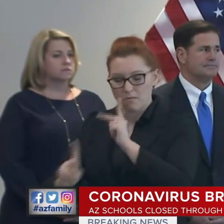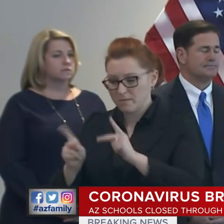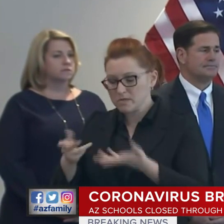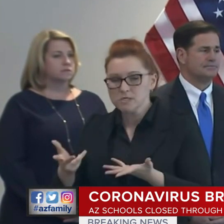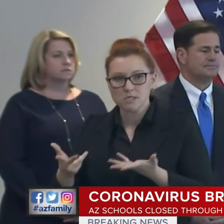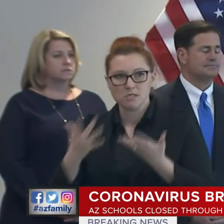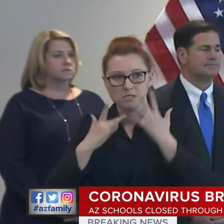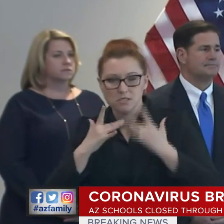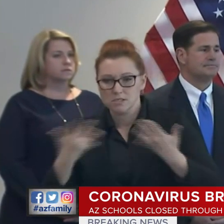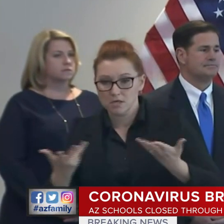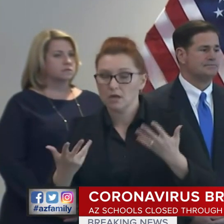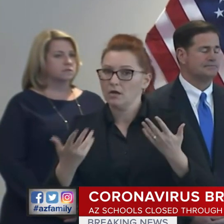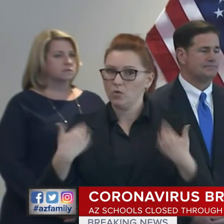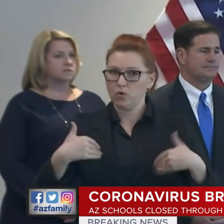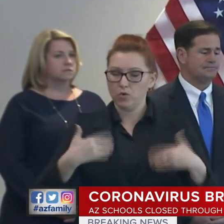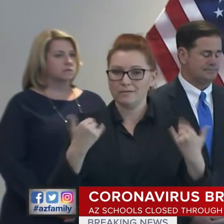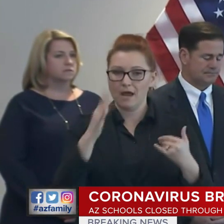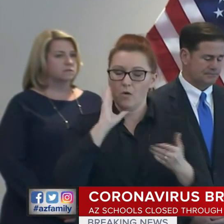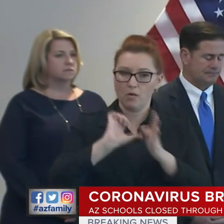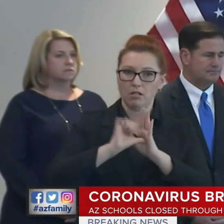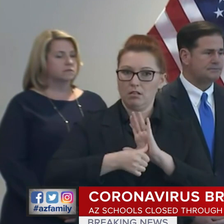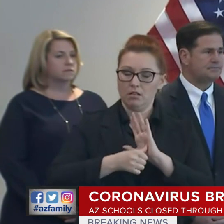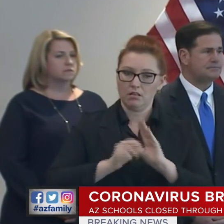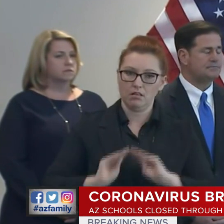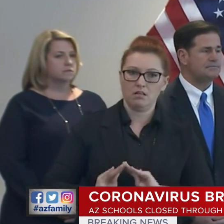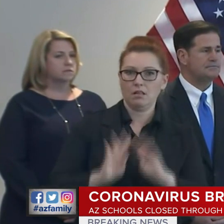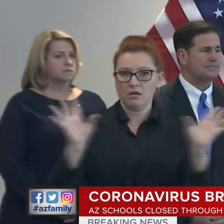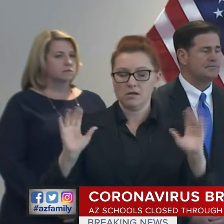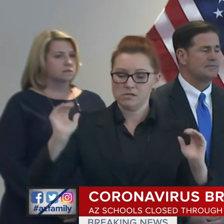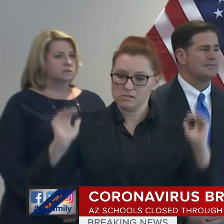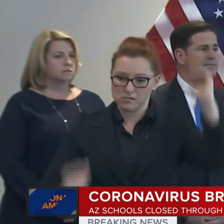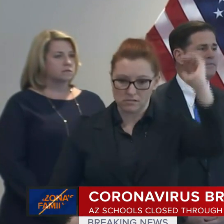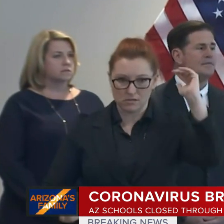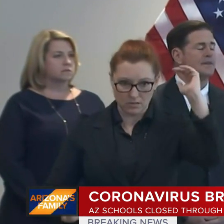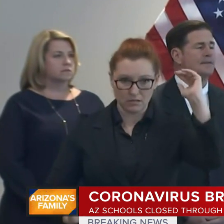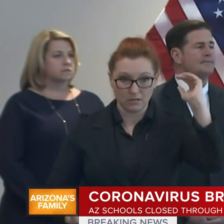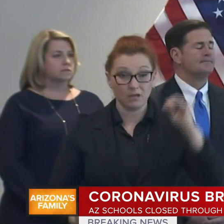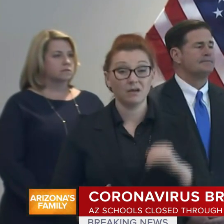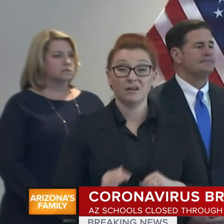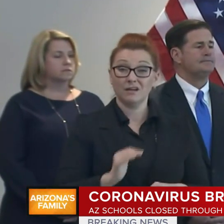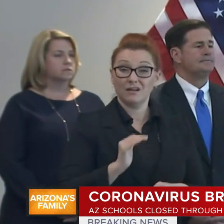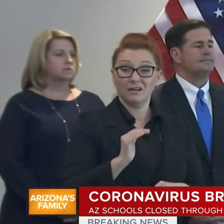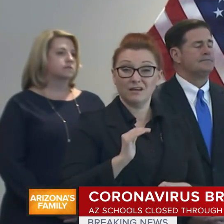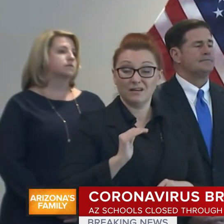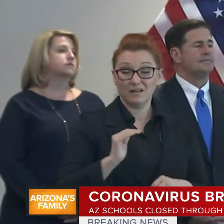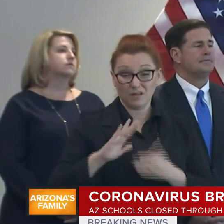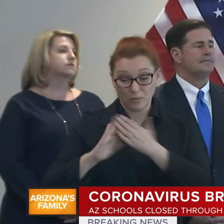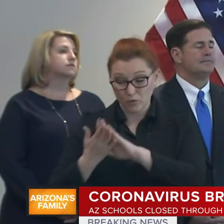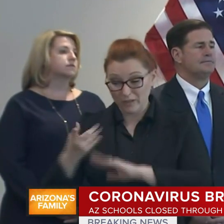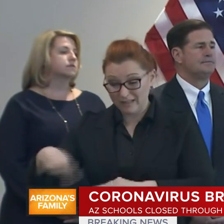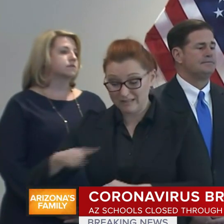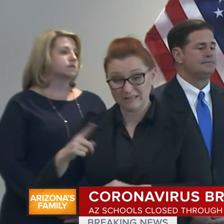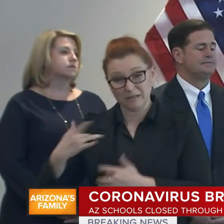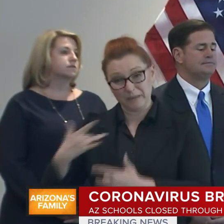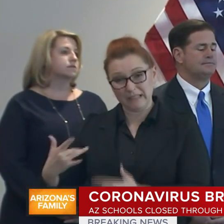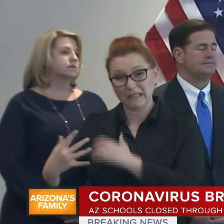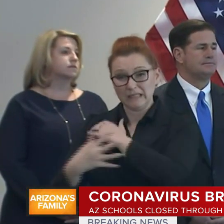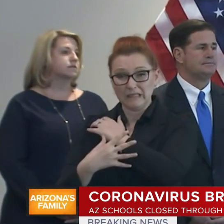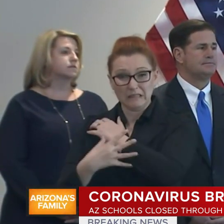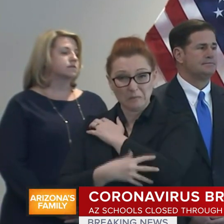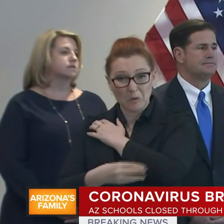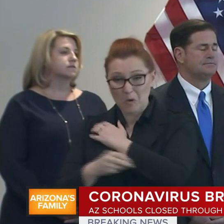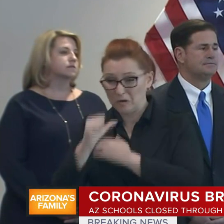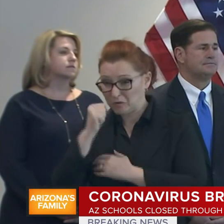the achievement gap between under-resourced communities and their more advantaged counterparts. We